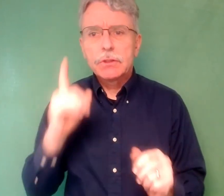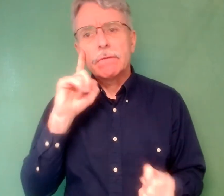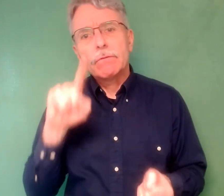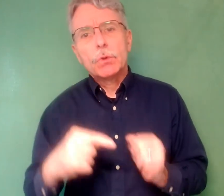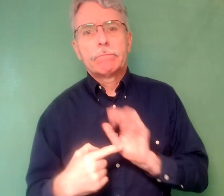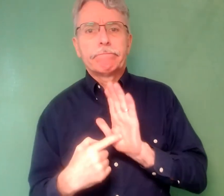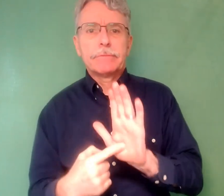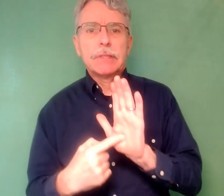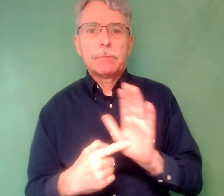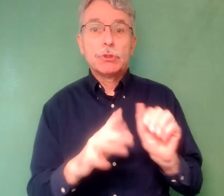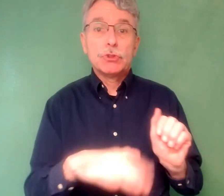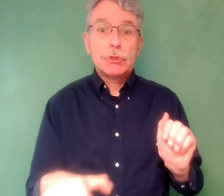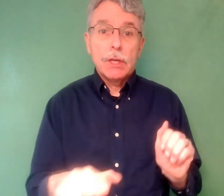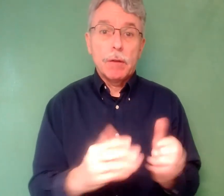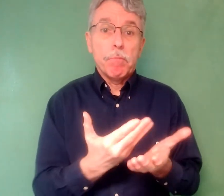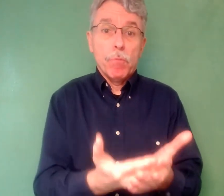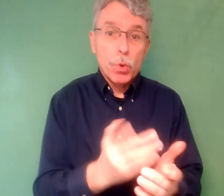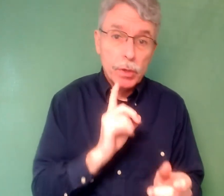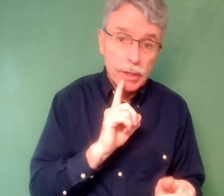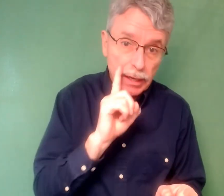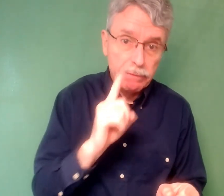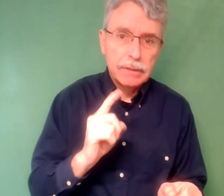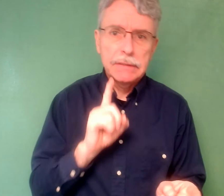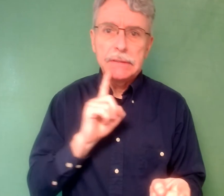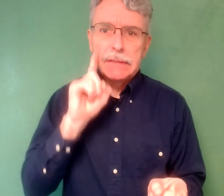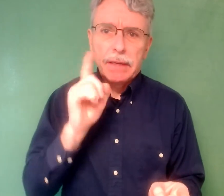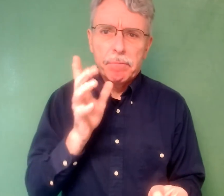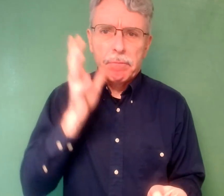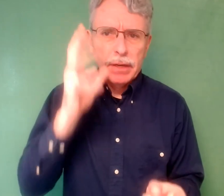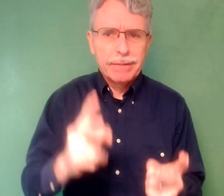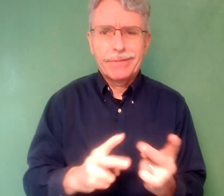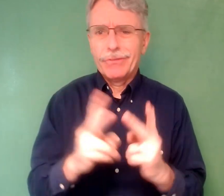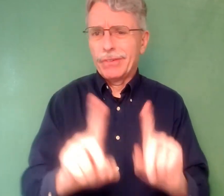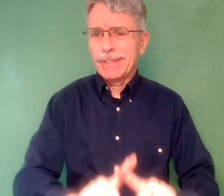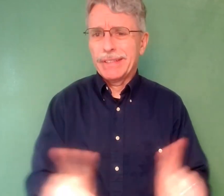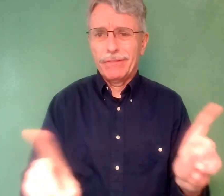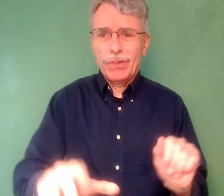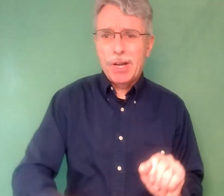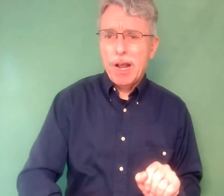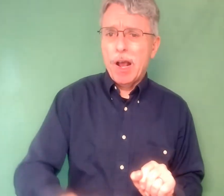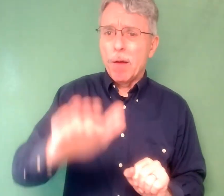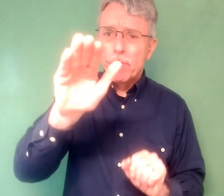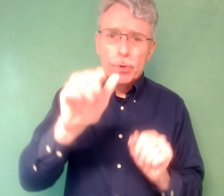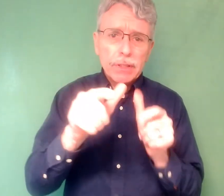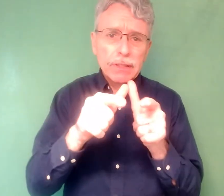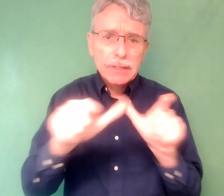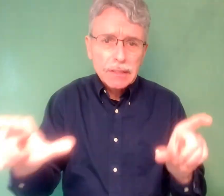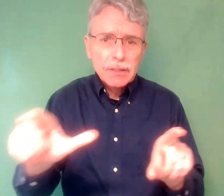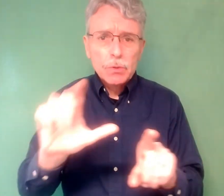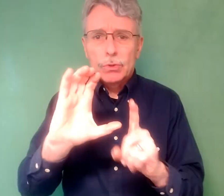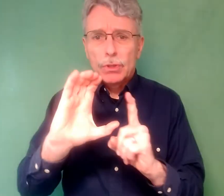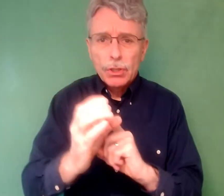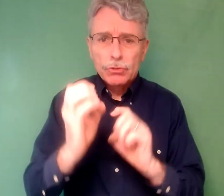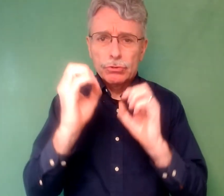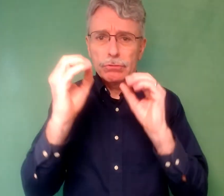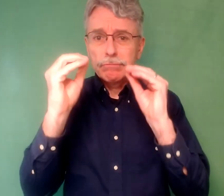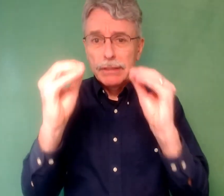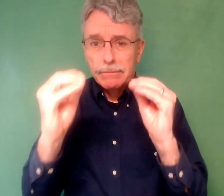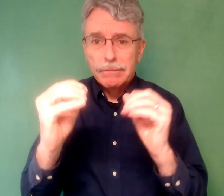communication of access. In the final third of the chapter, the authors detail that data collection remains problematic as we